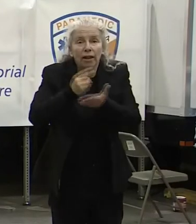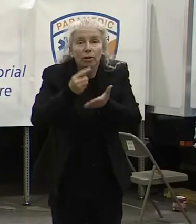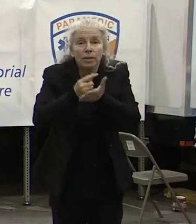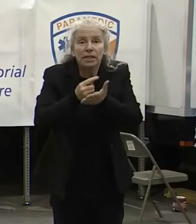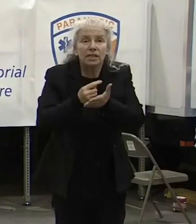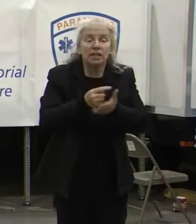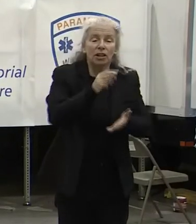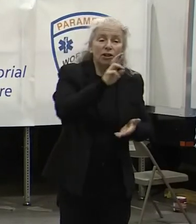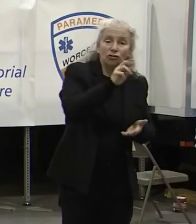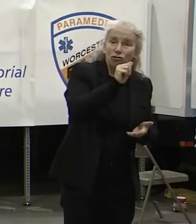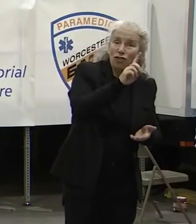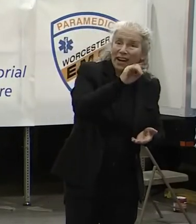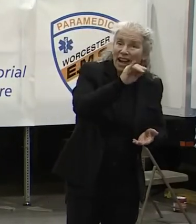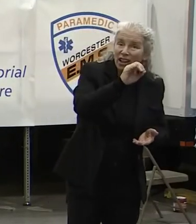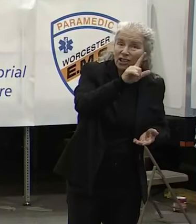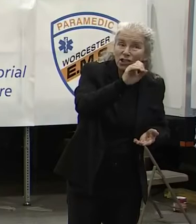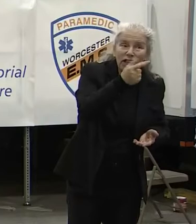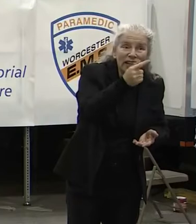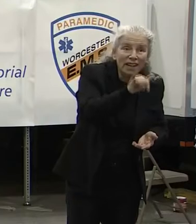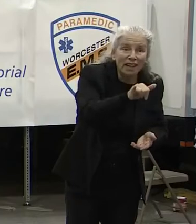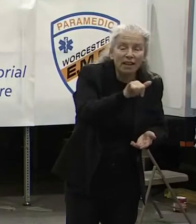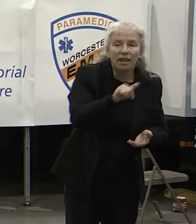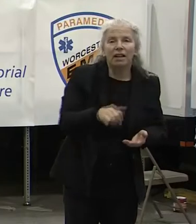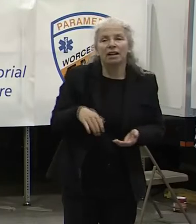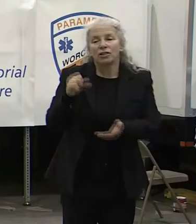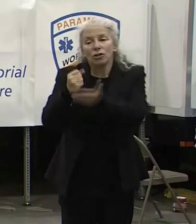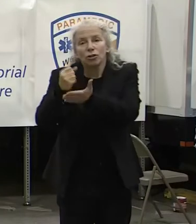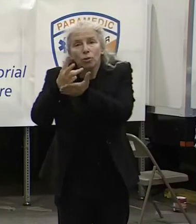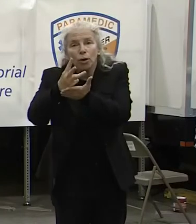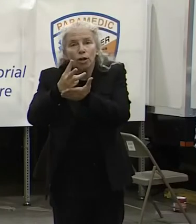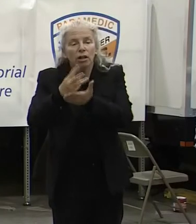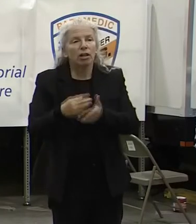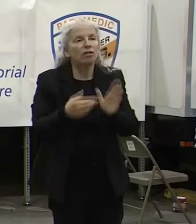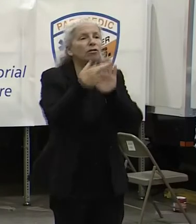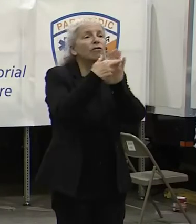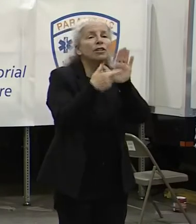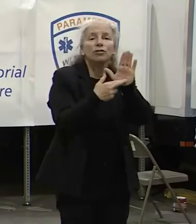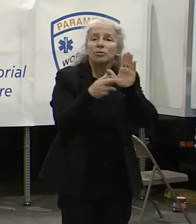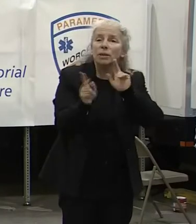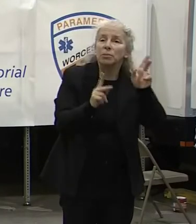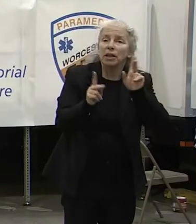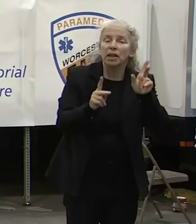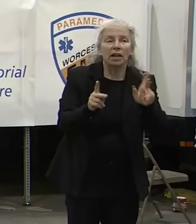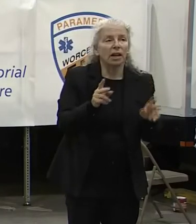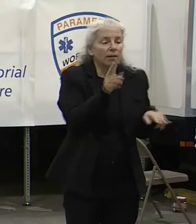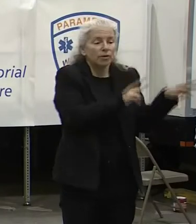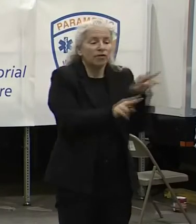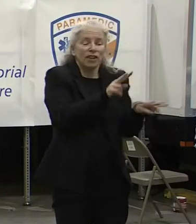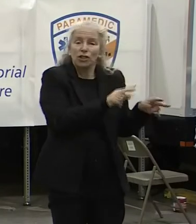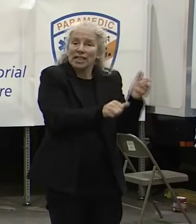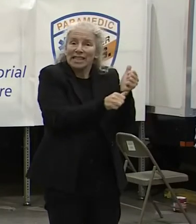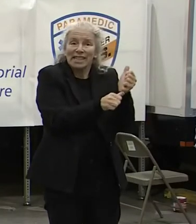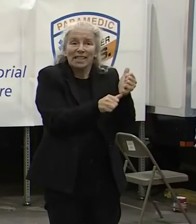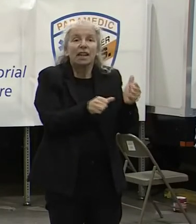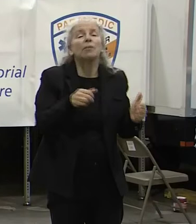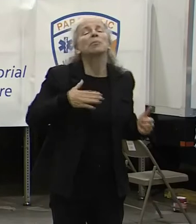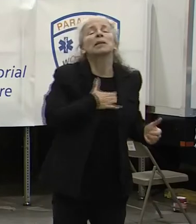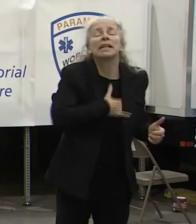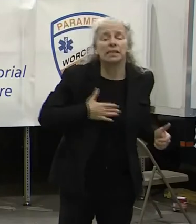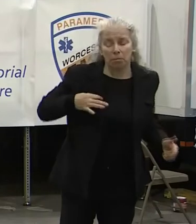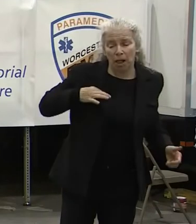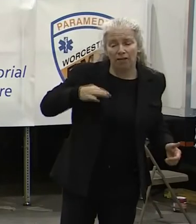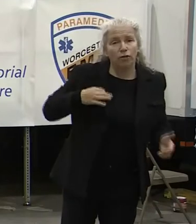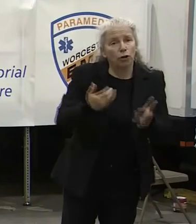technologists, social workers, registration representatives, and observation assistants to apply for these positions